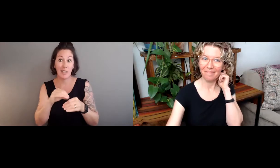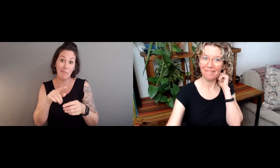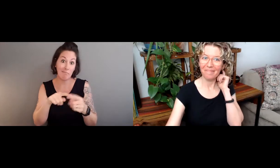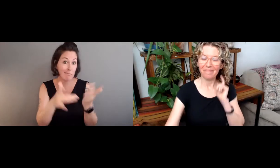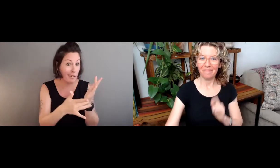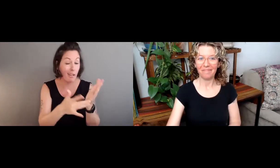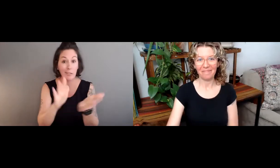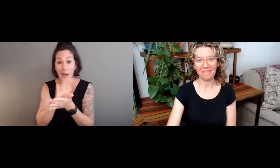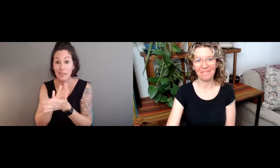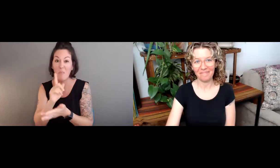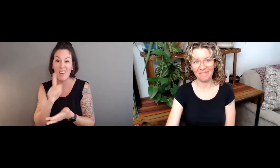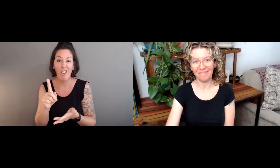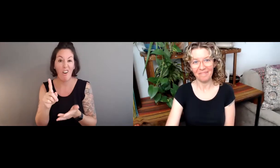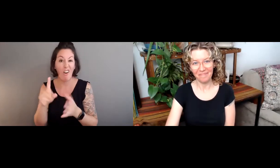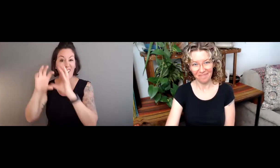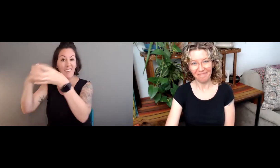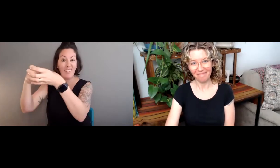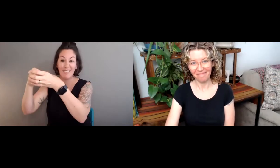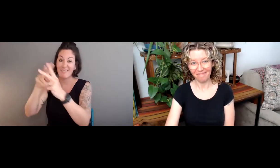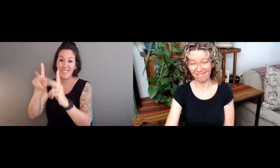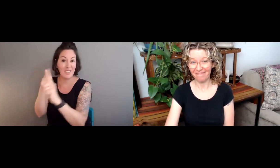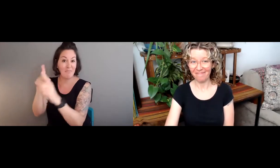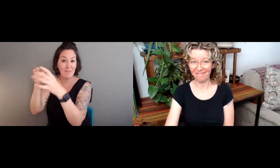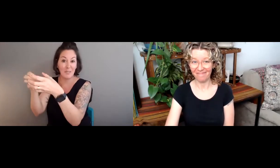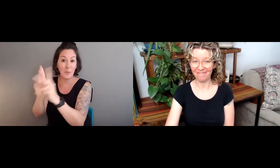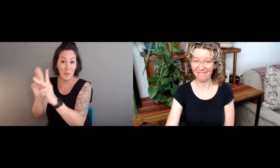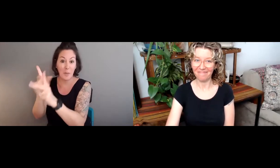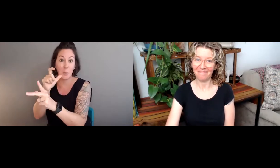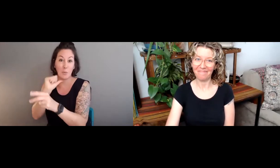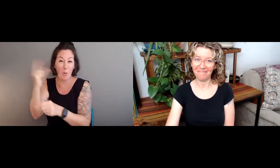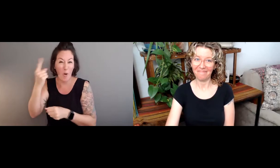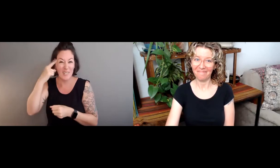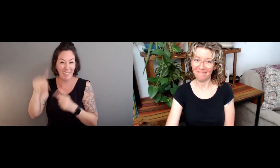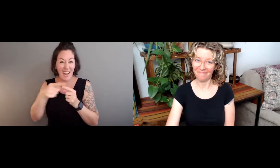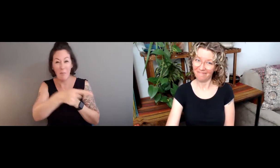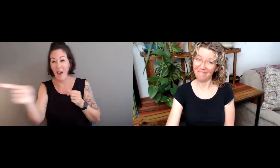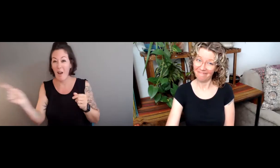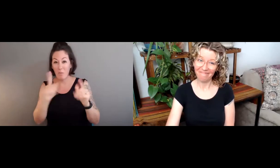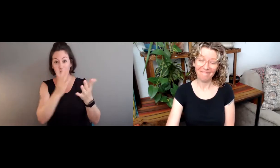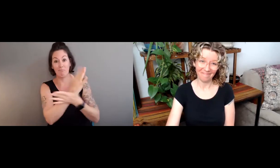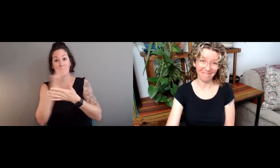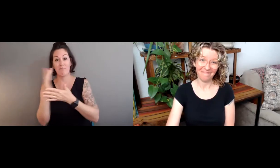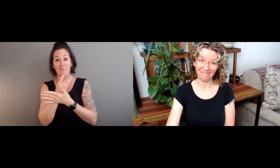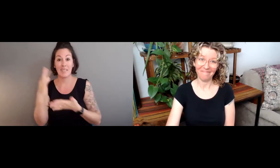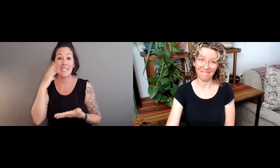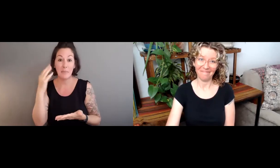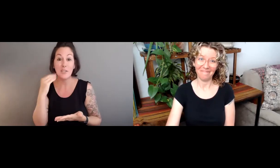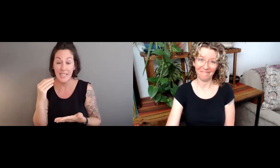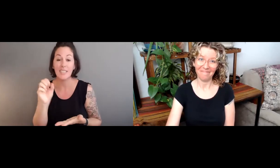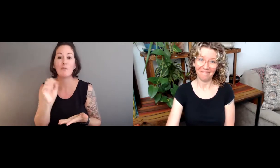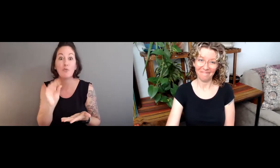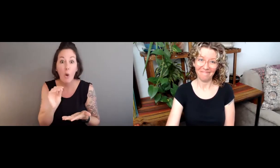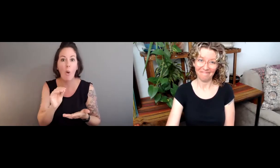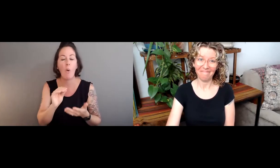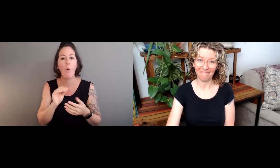about. Because to think about who tends to make decisions in academia and technology is a very specific group of people who doesn't always think